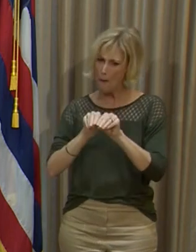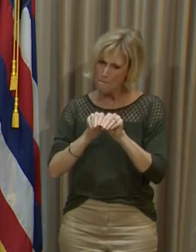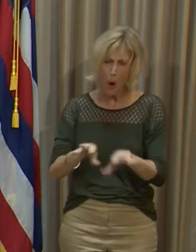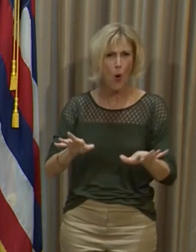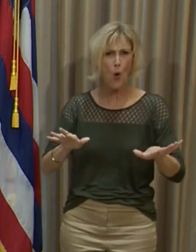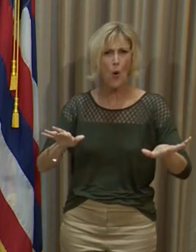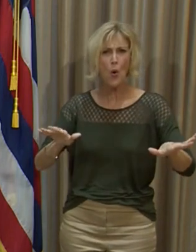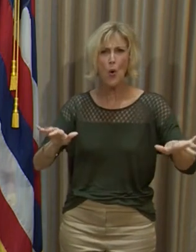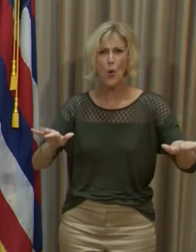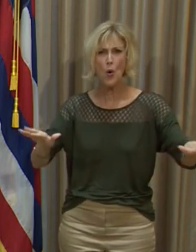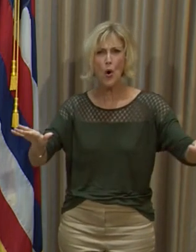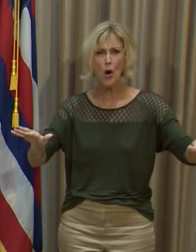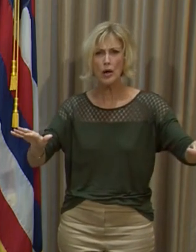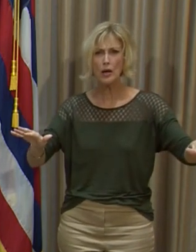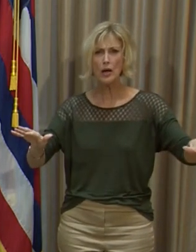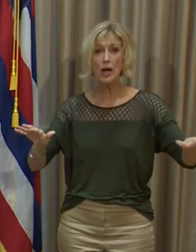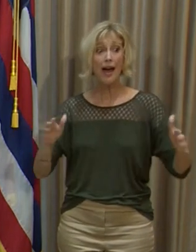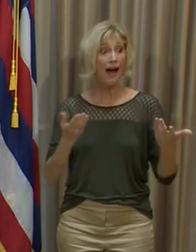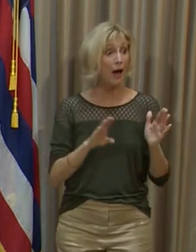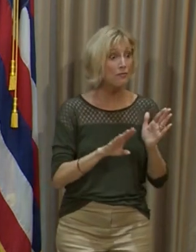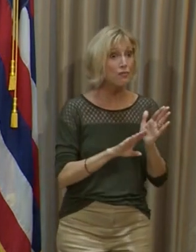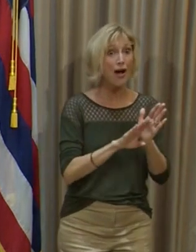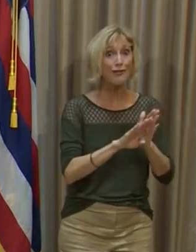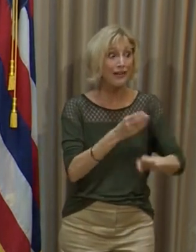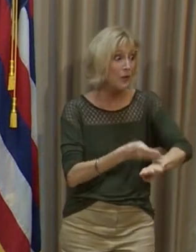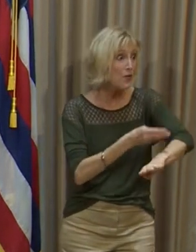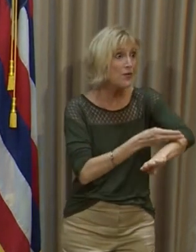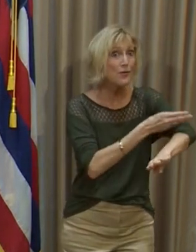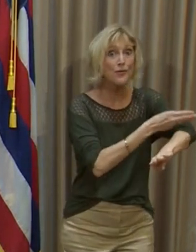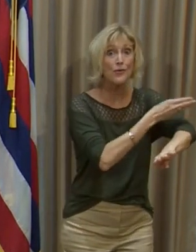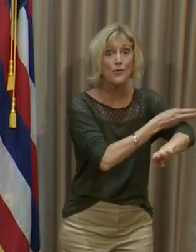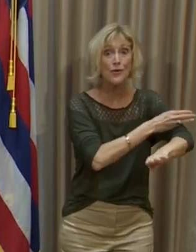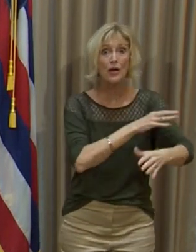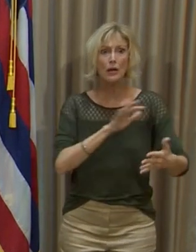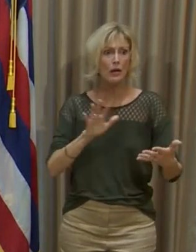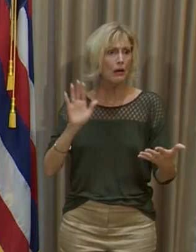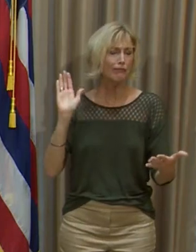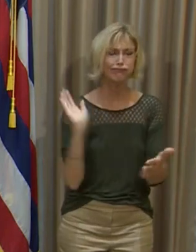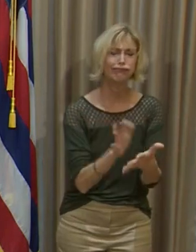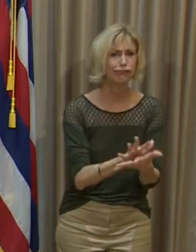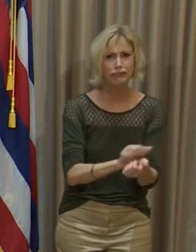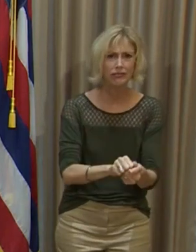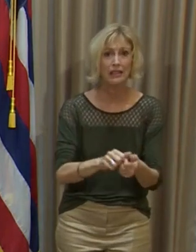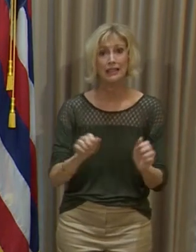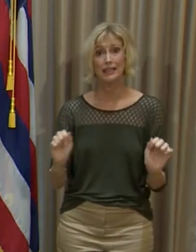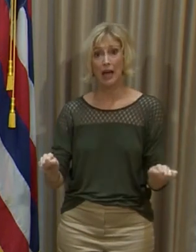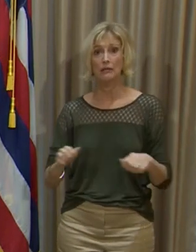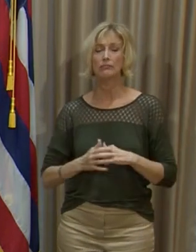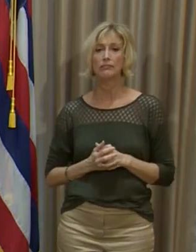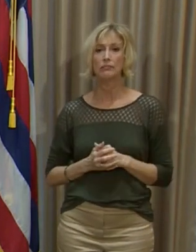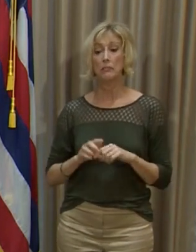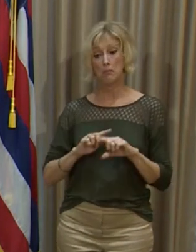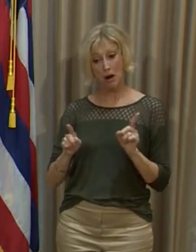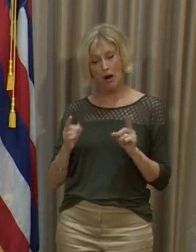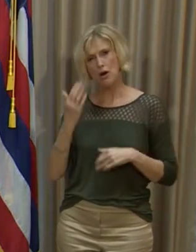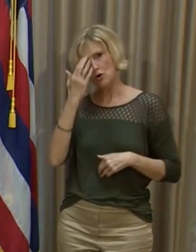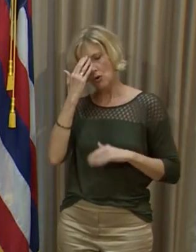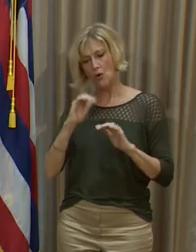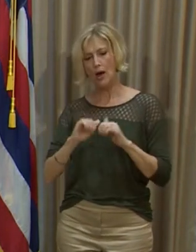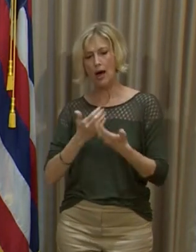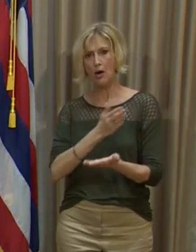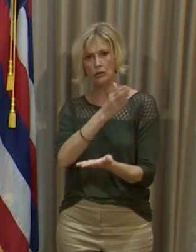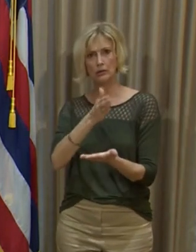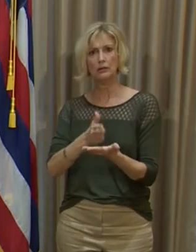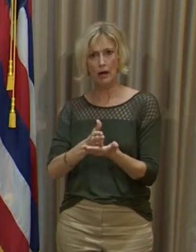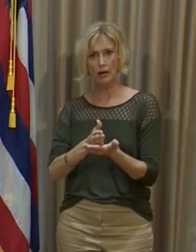and erase all progress that we've made here in the state. But we do know how to stop this